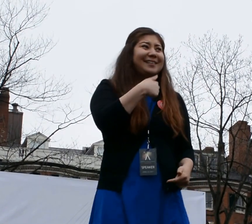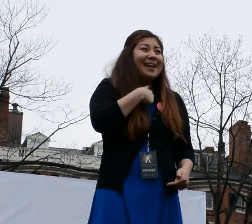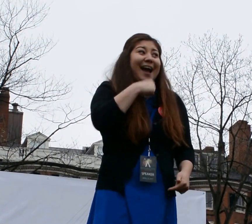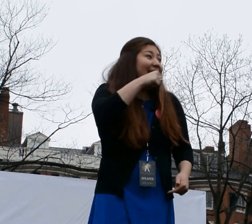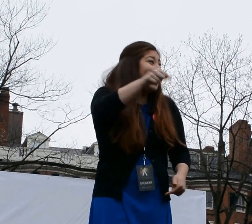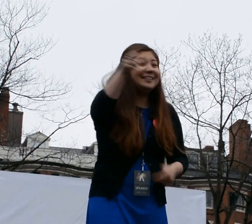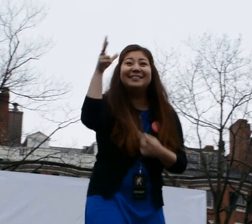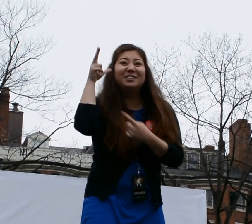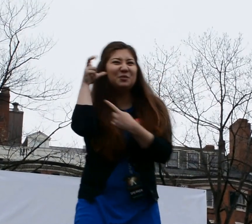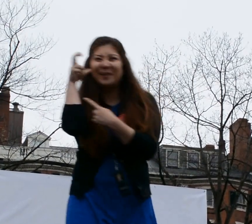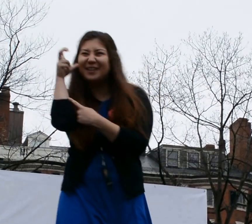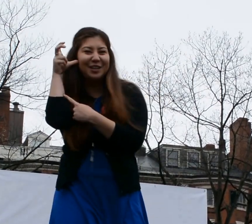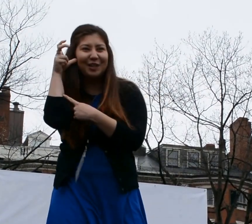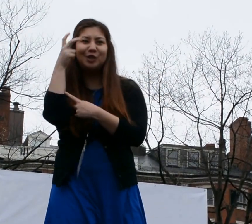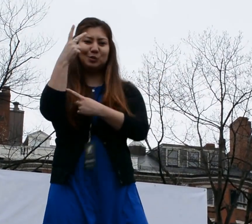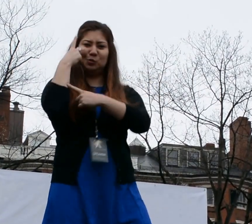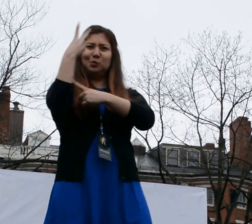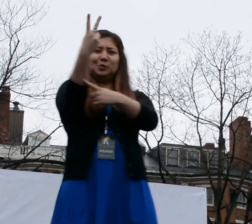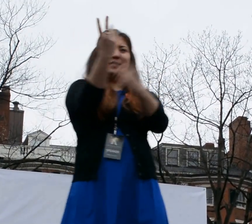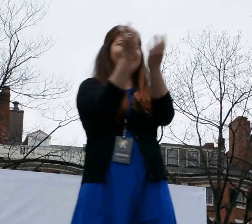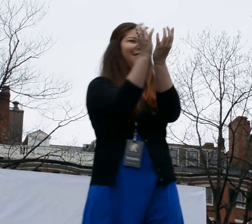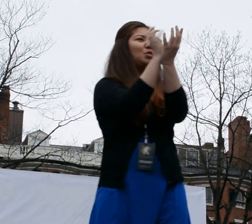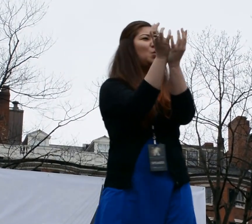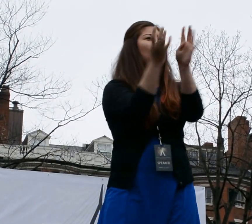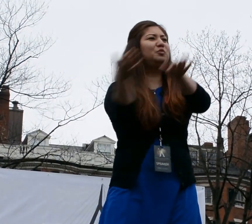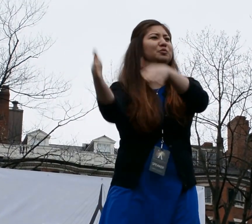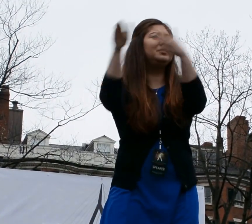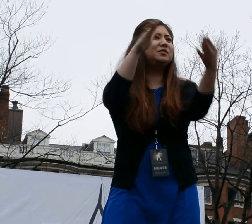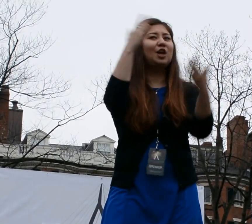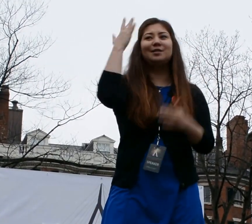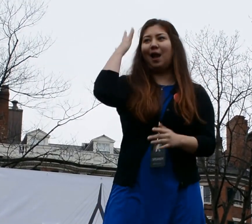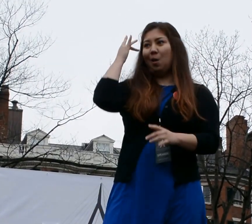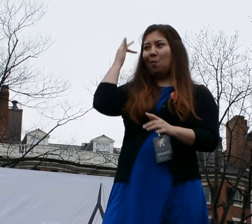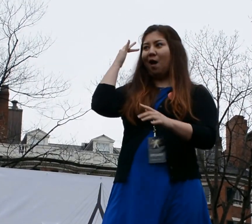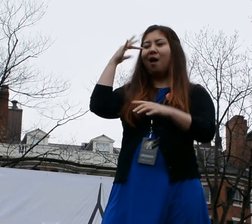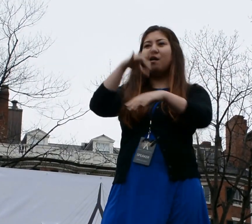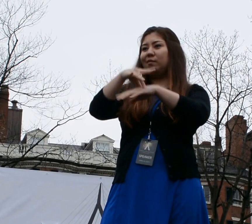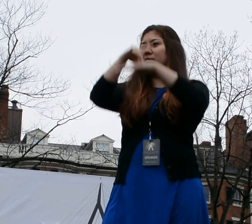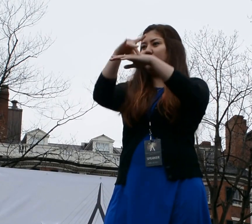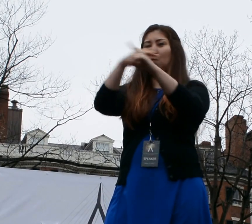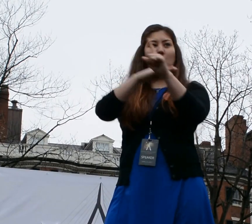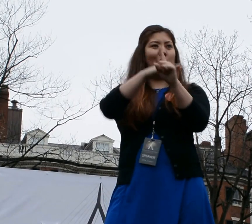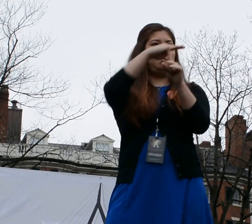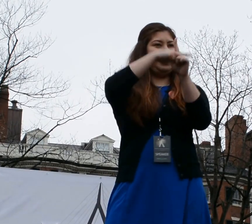I didn't need to hear to see that the coral reefs are dying due to global warming.